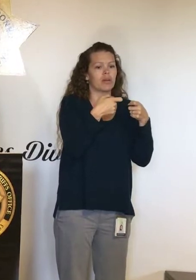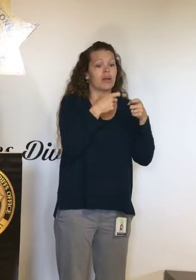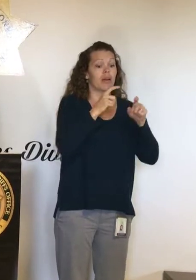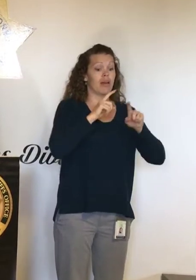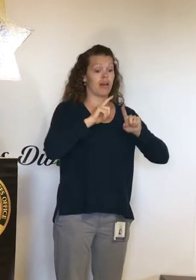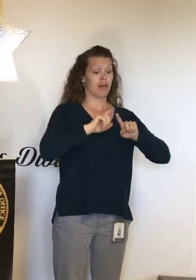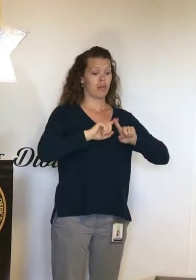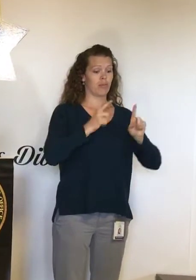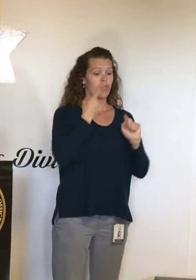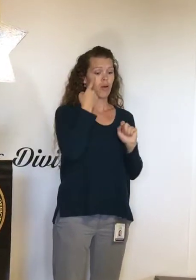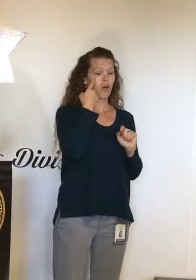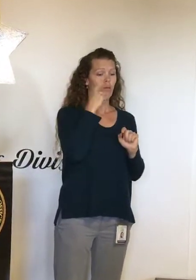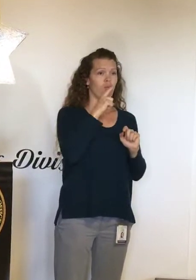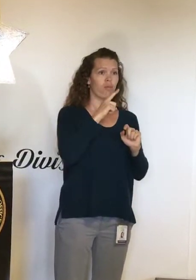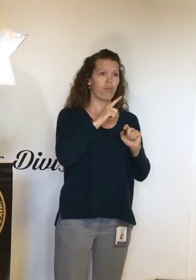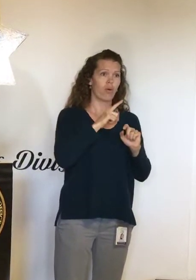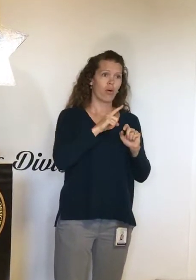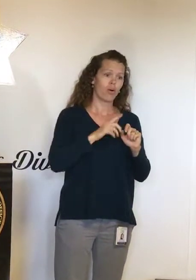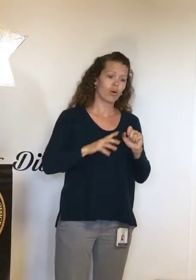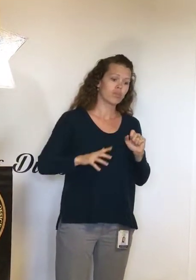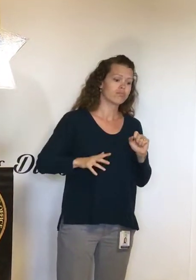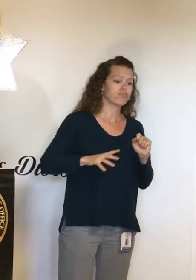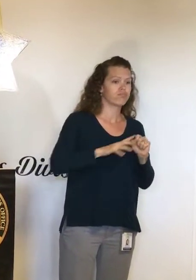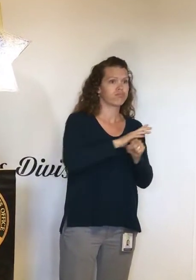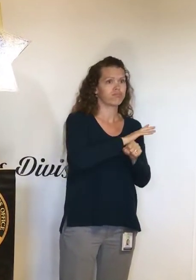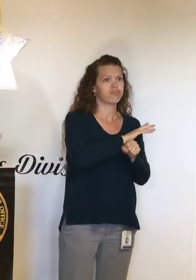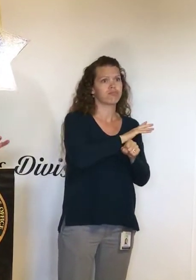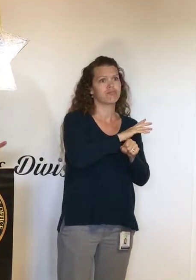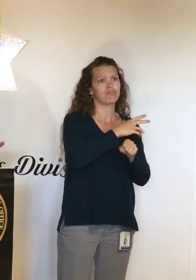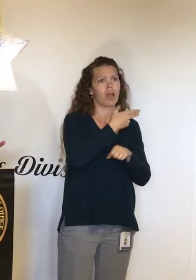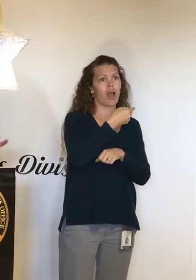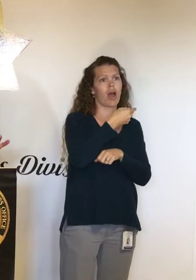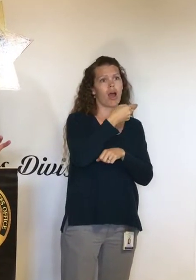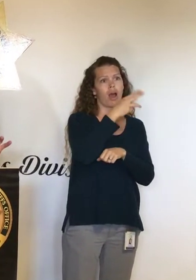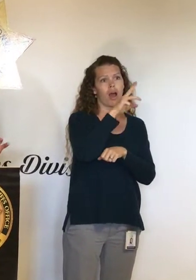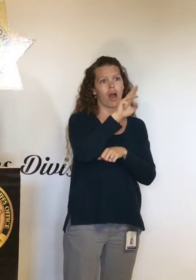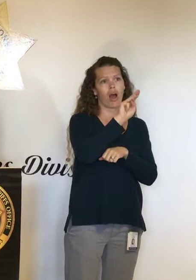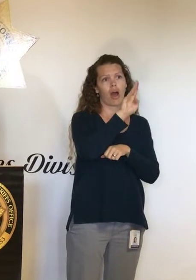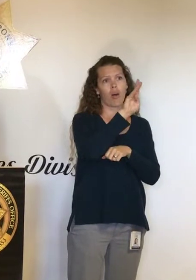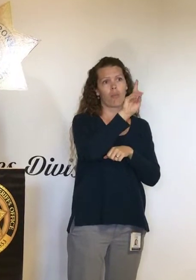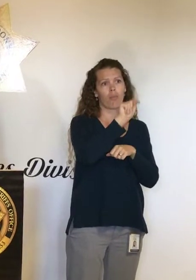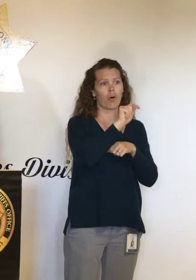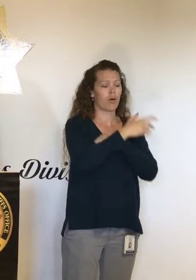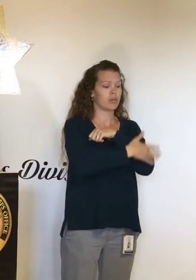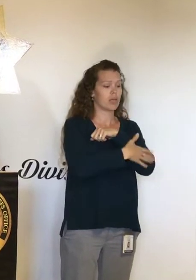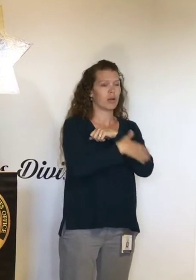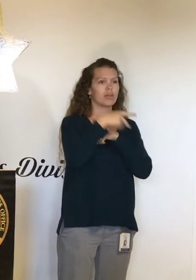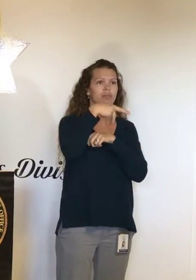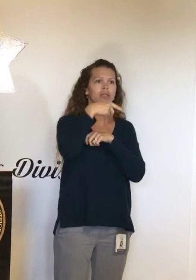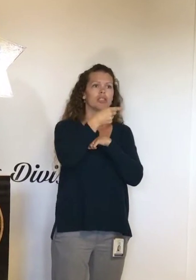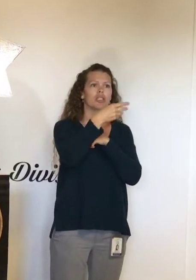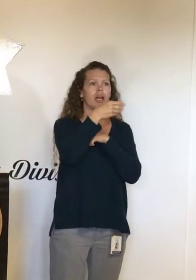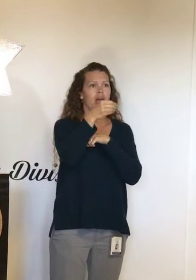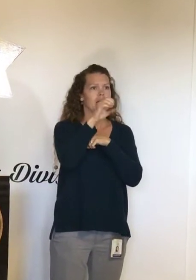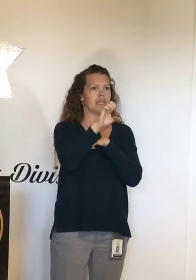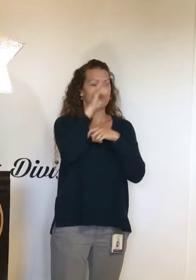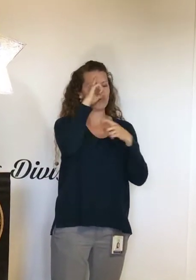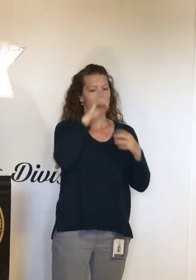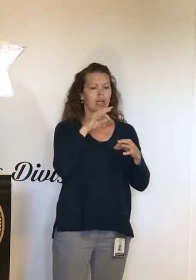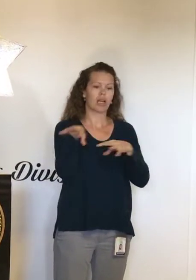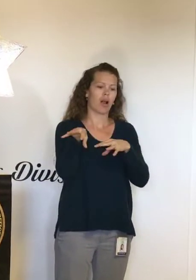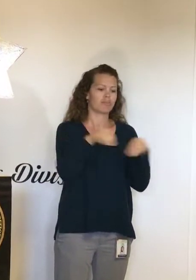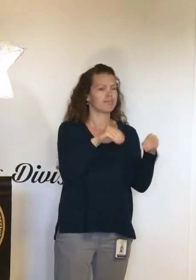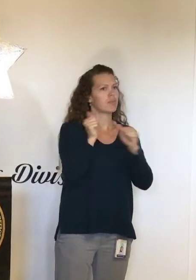the overall grid security, they elected to shut down all those power sources and to leave 60